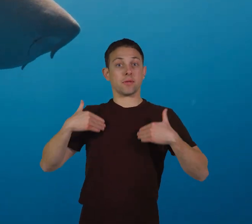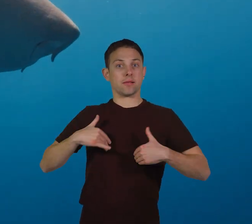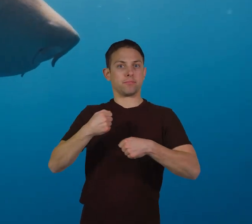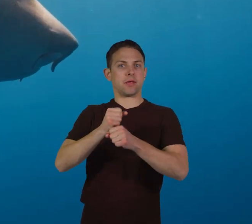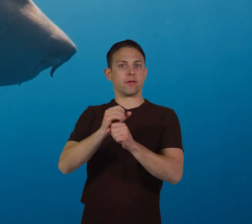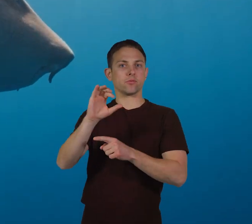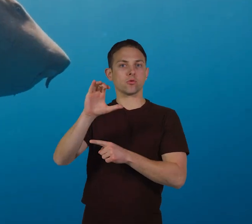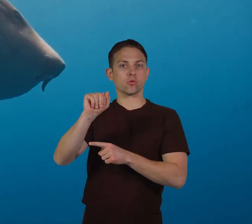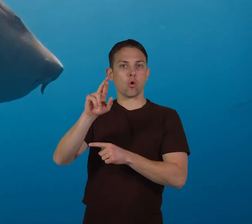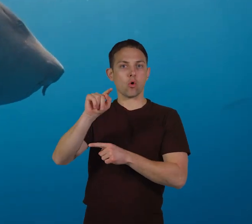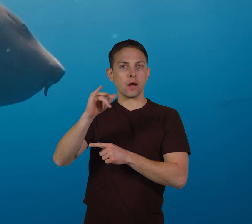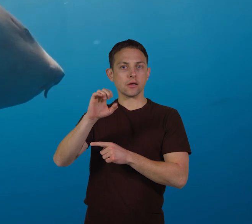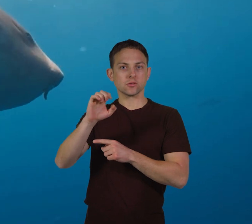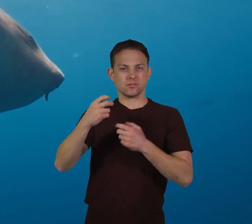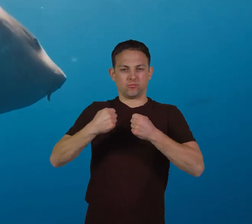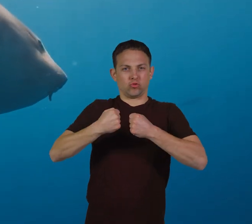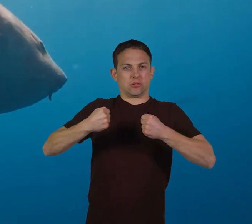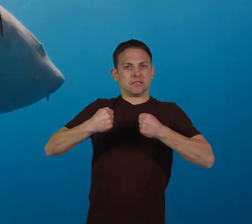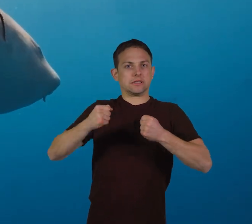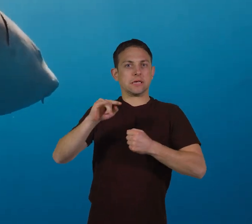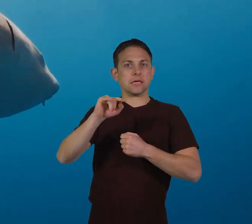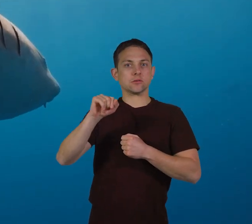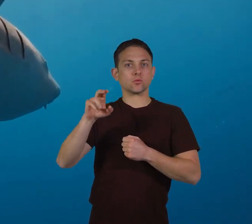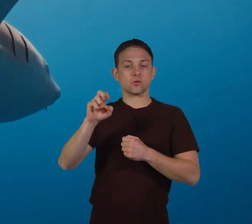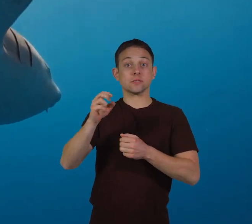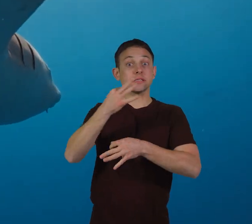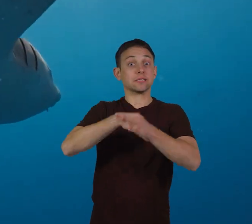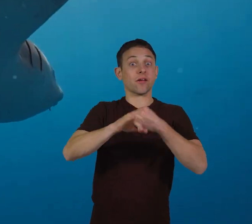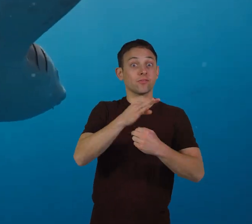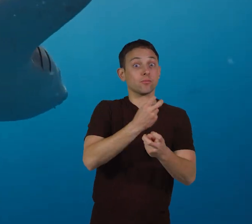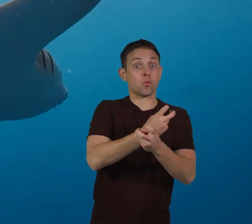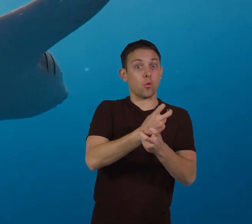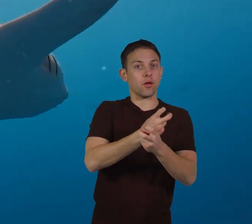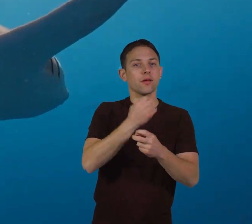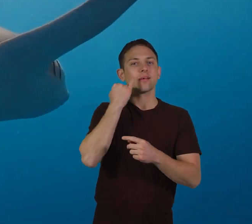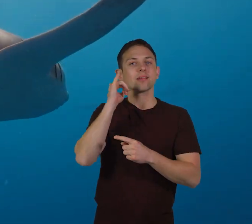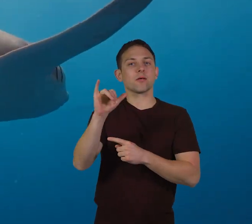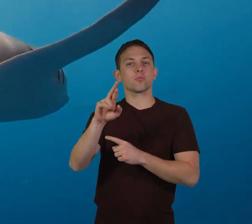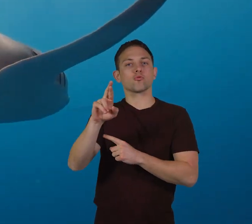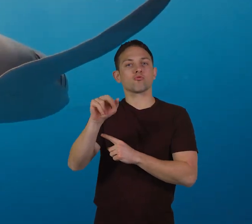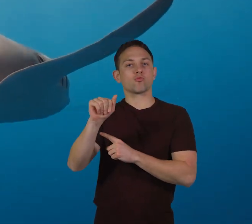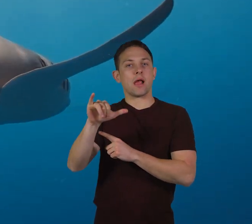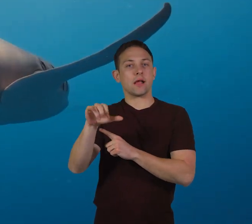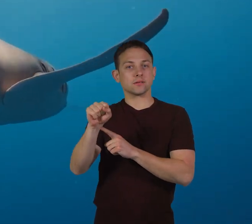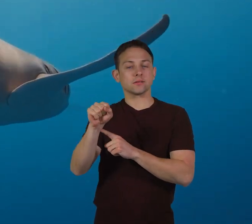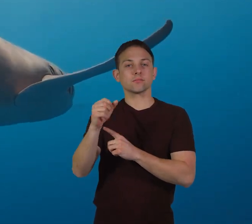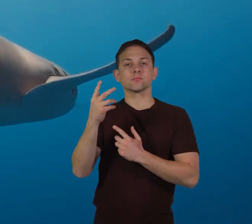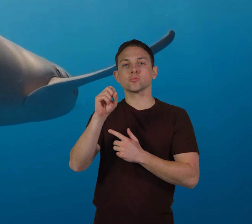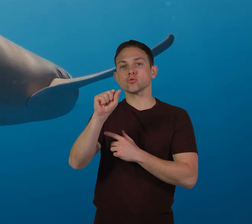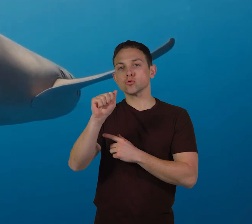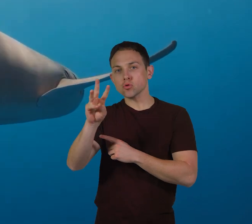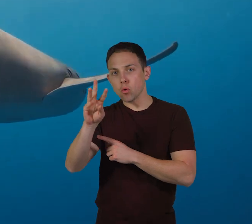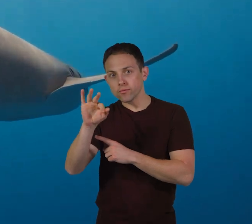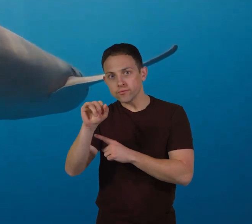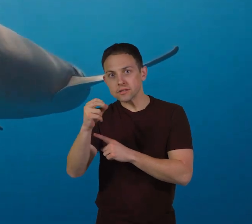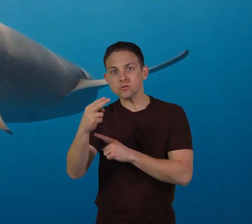cartilage, an elastic tissue, instead of bones like rays, sawfish, and skates.